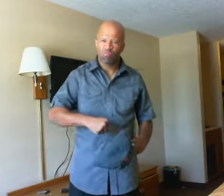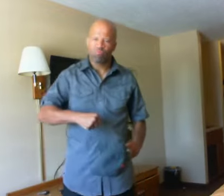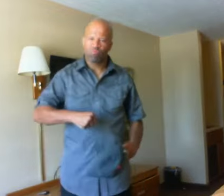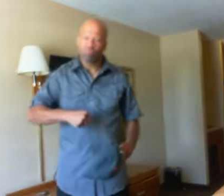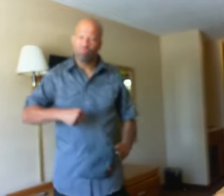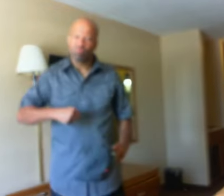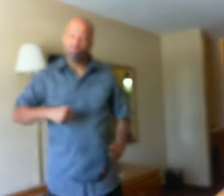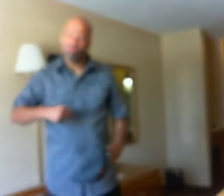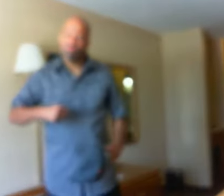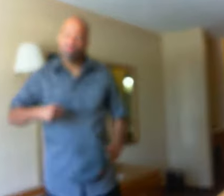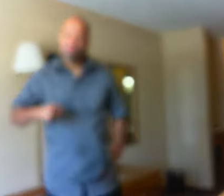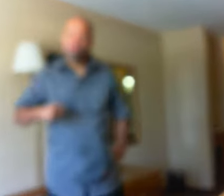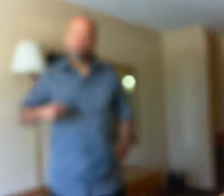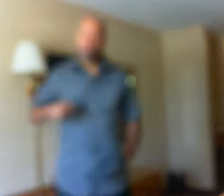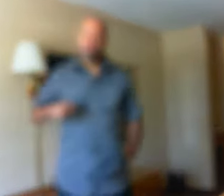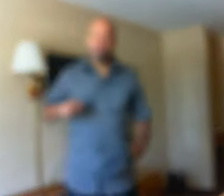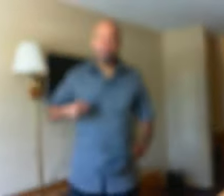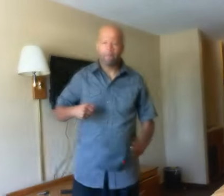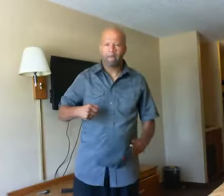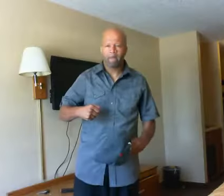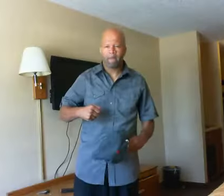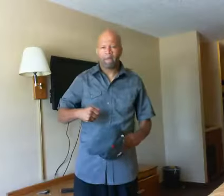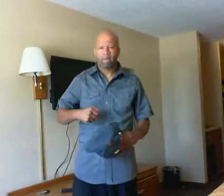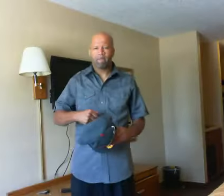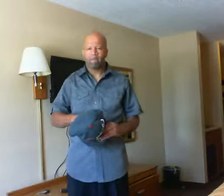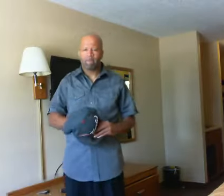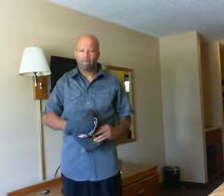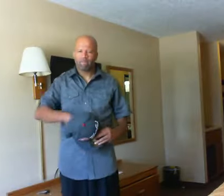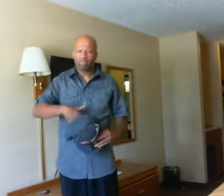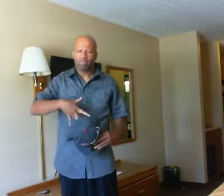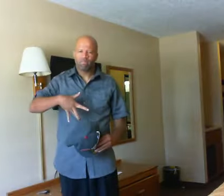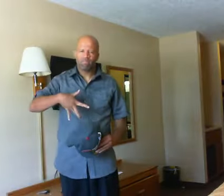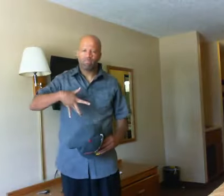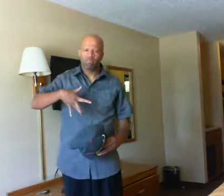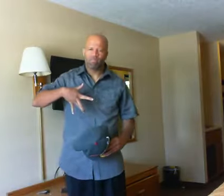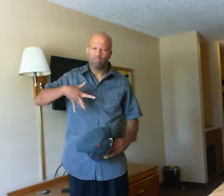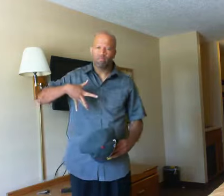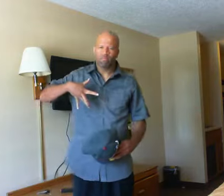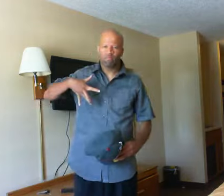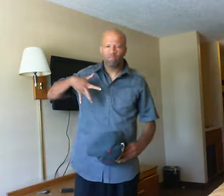I'm